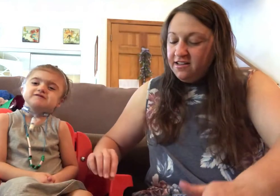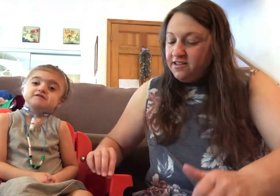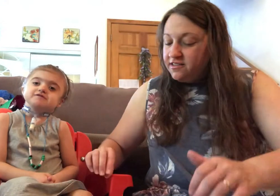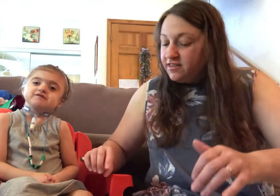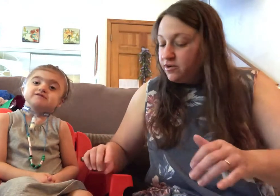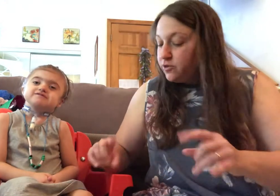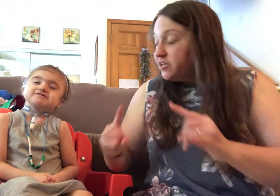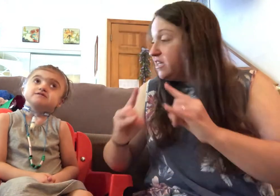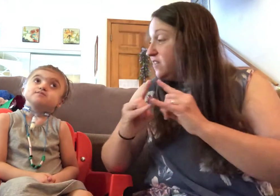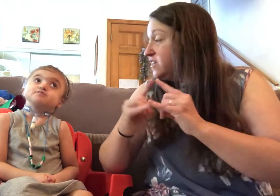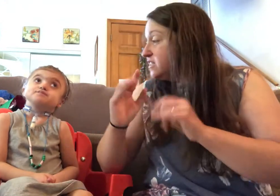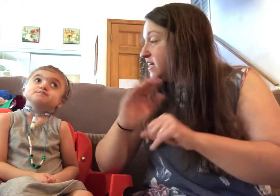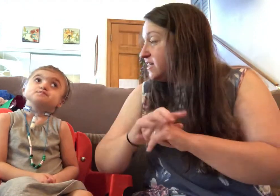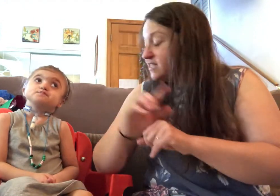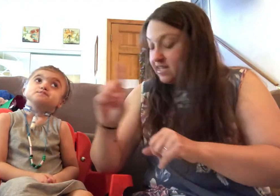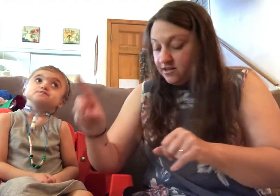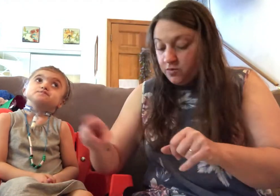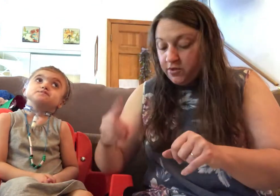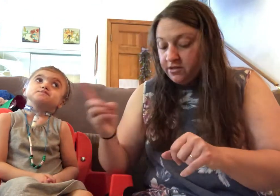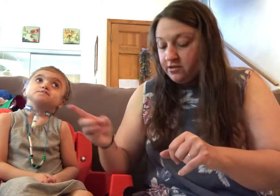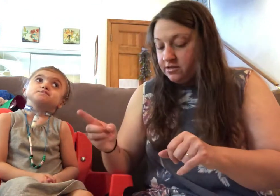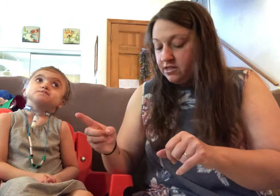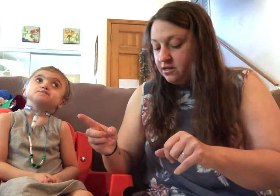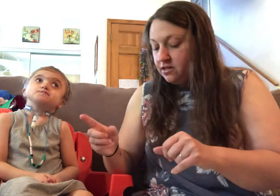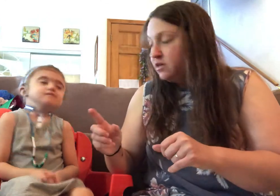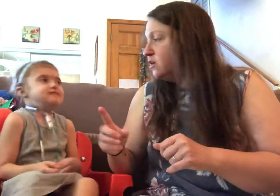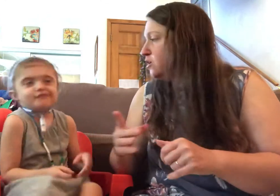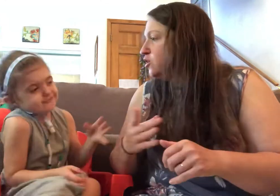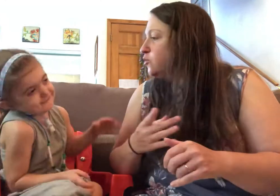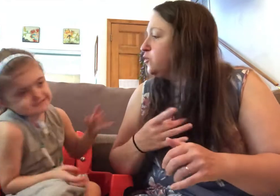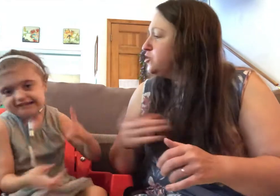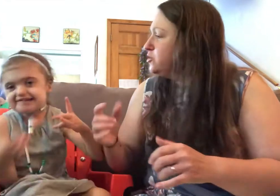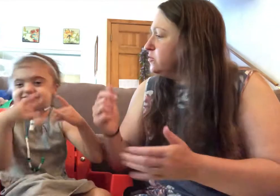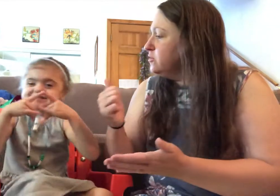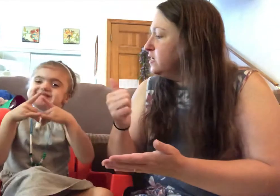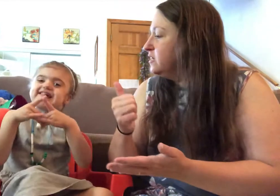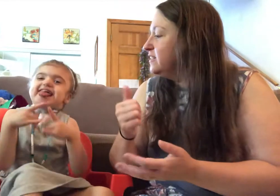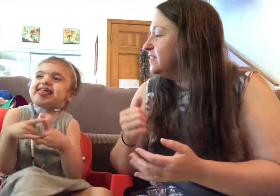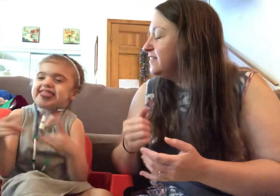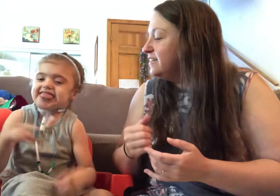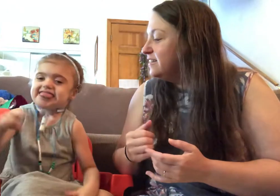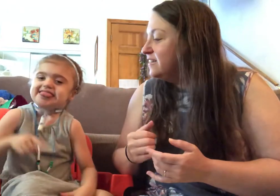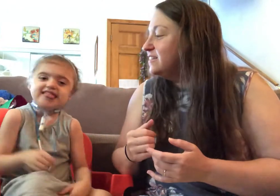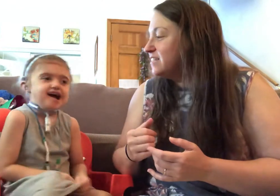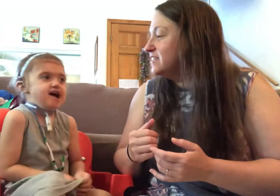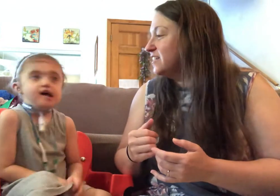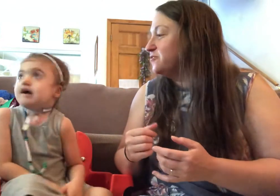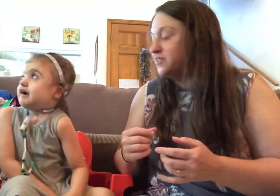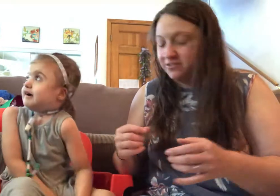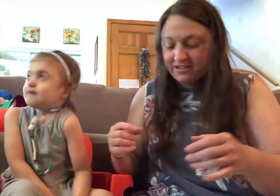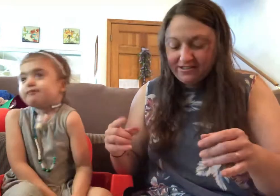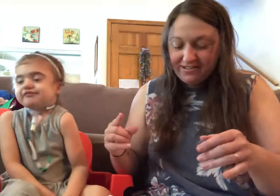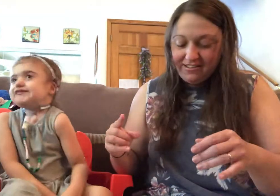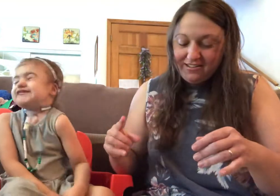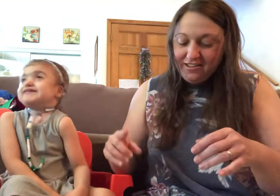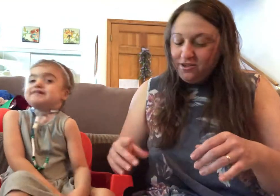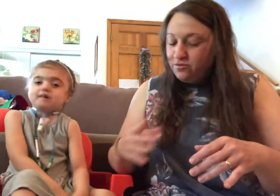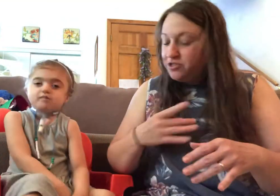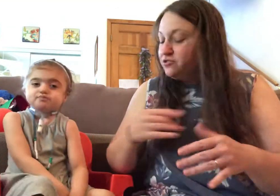There were even tents on wheels. Would you? The tents on wheels, yeah. Would you